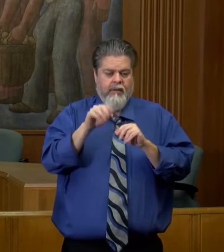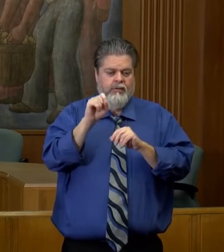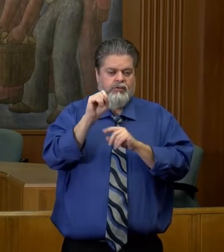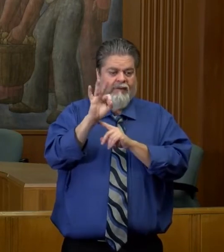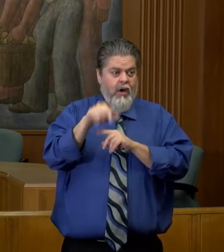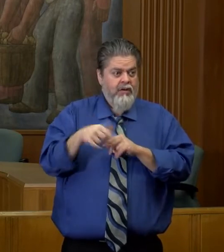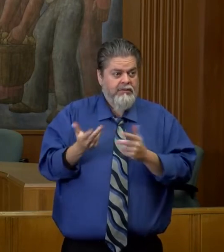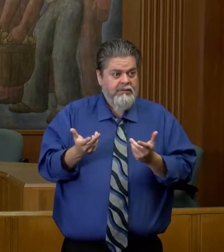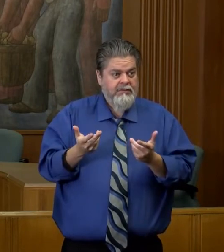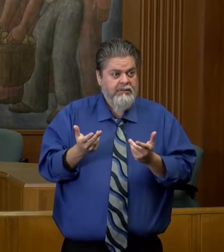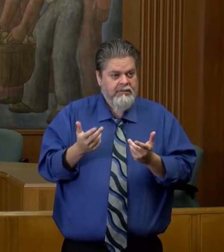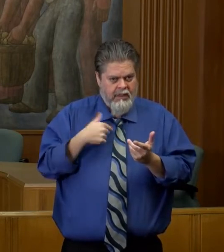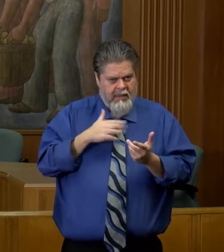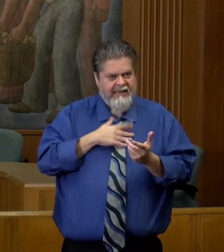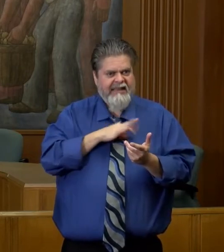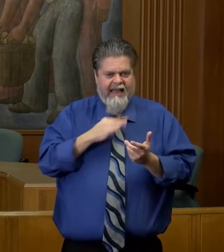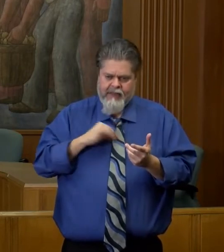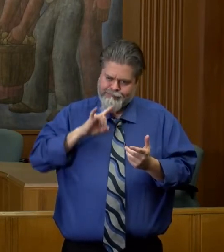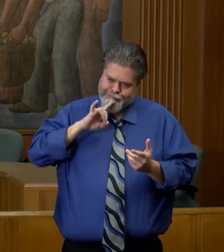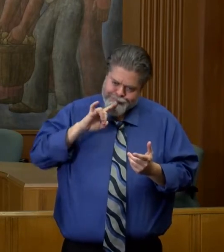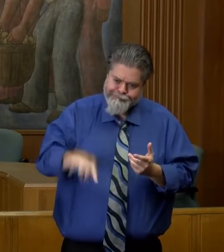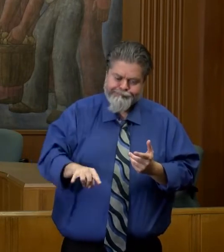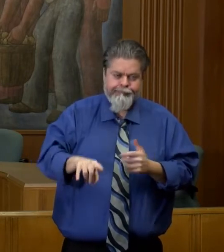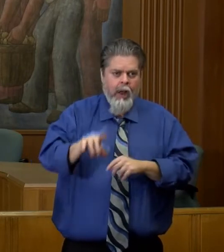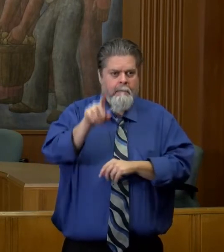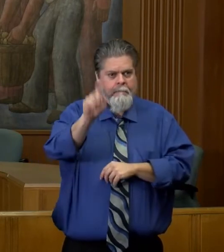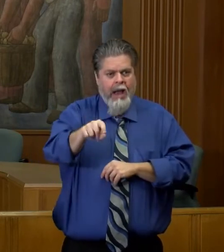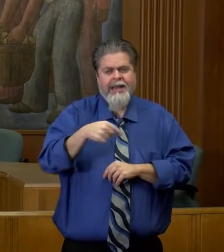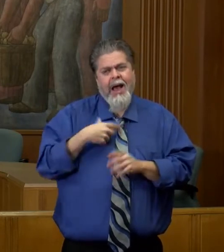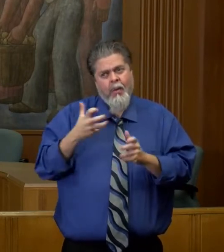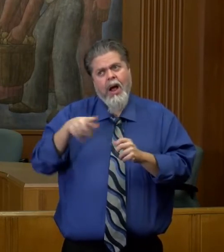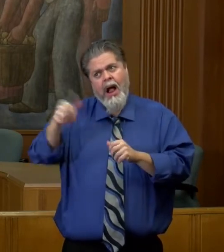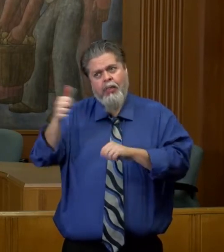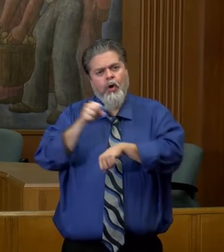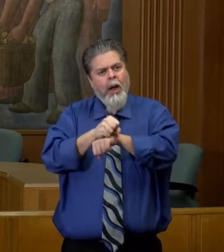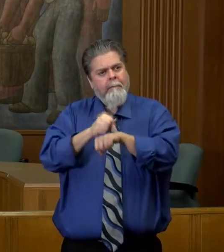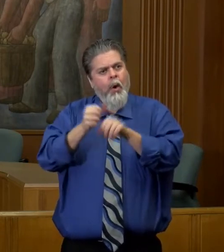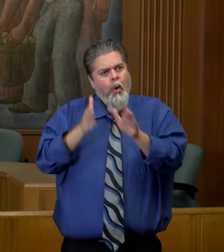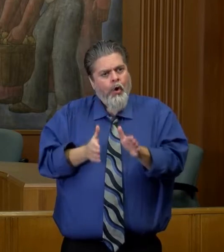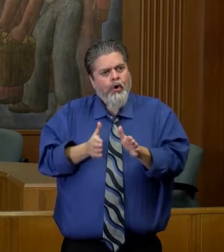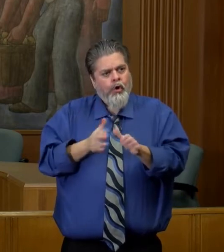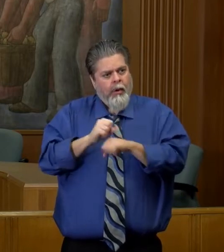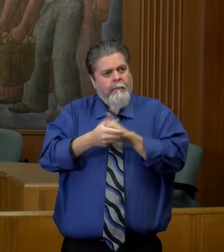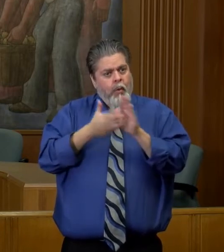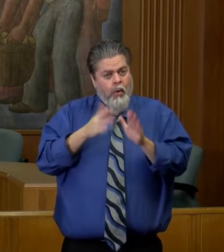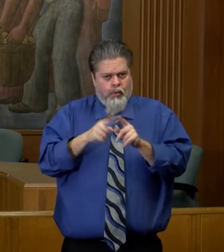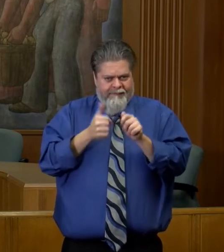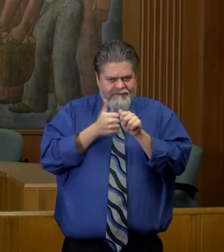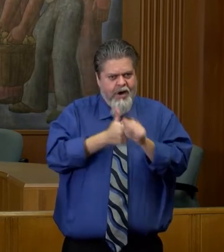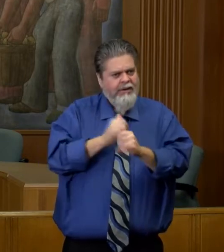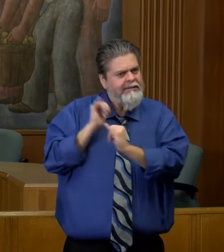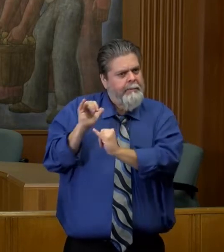and that's a trickle-down message that we're trying to get other employers and residents to gravitate to, which is why I'm really